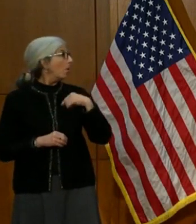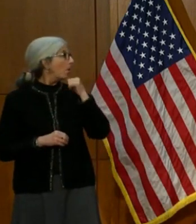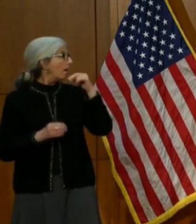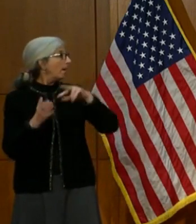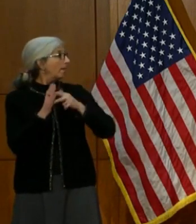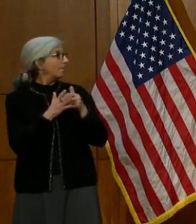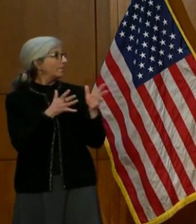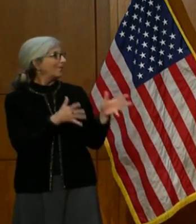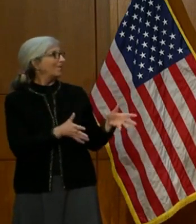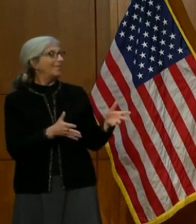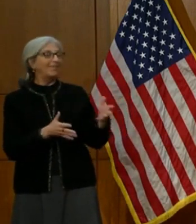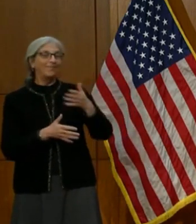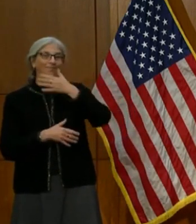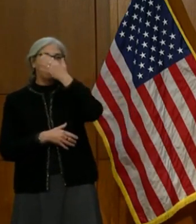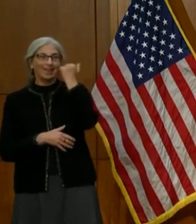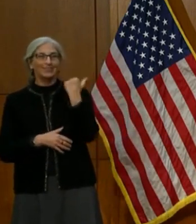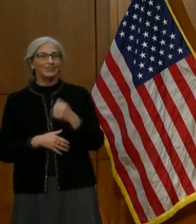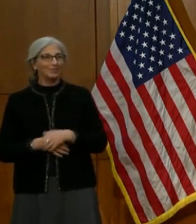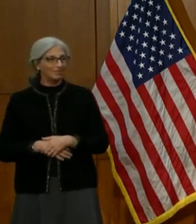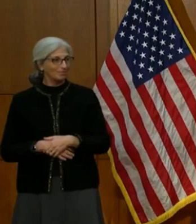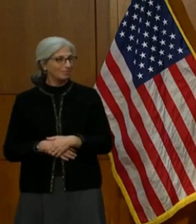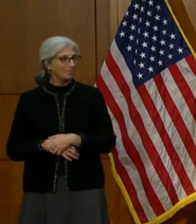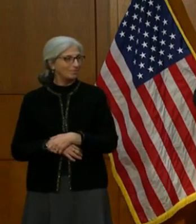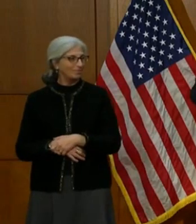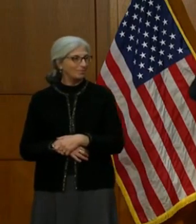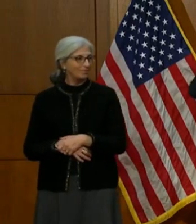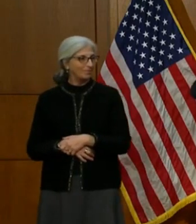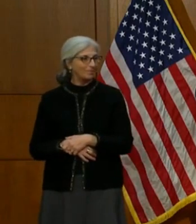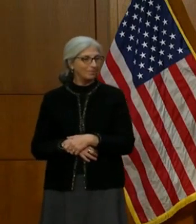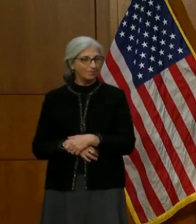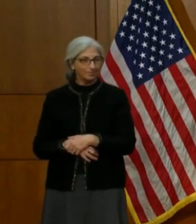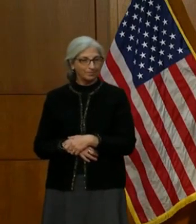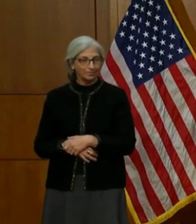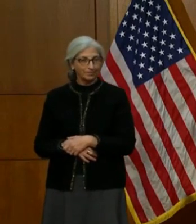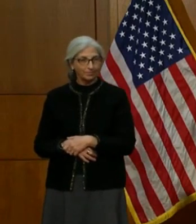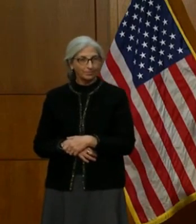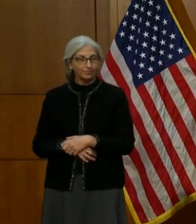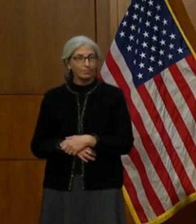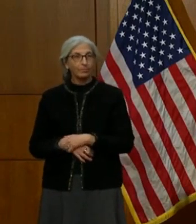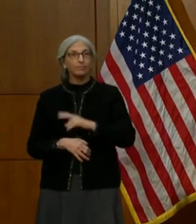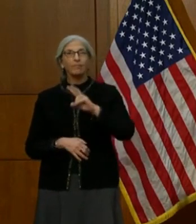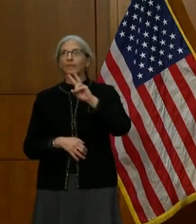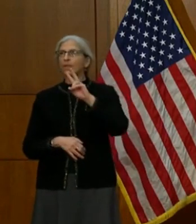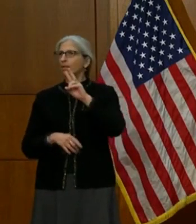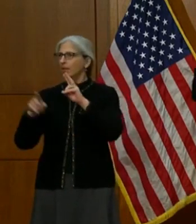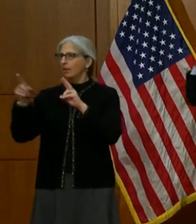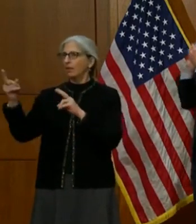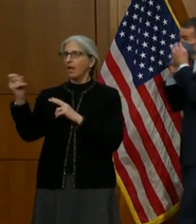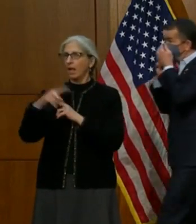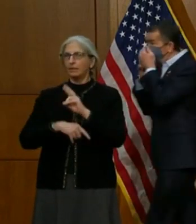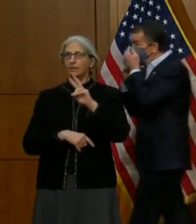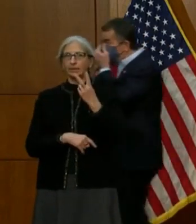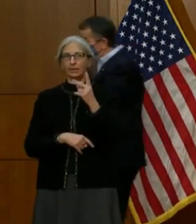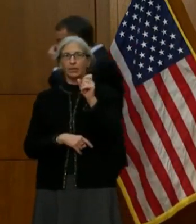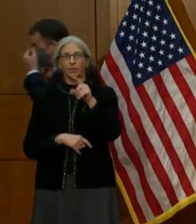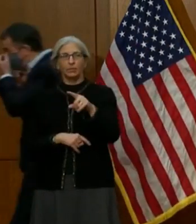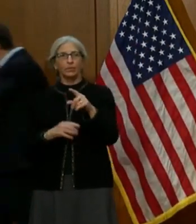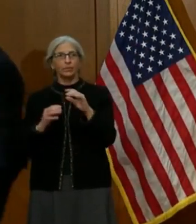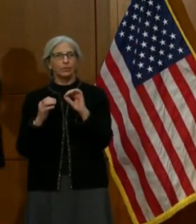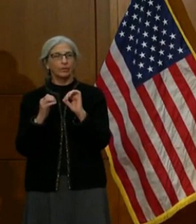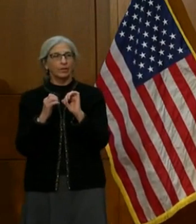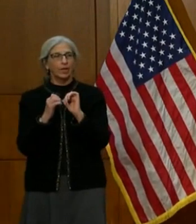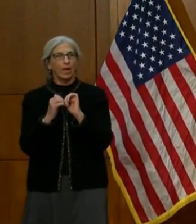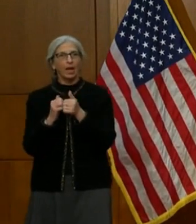I'm sorry. Thank you. Thank you, Governor. Thank you. The second question related to how will the